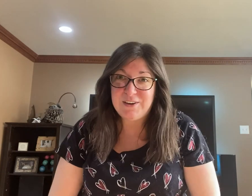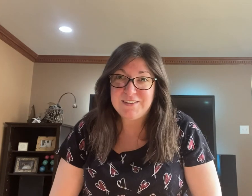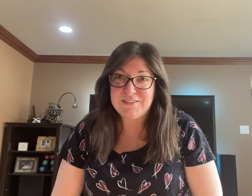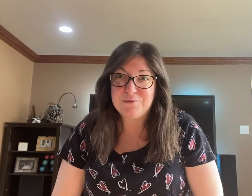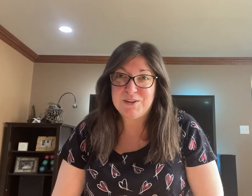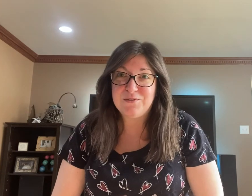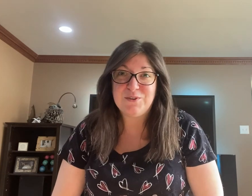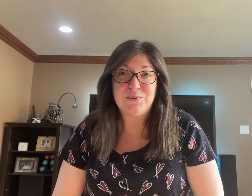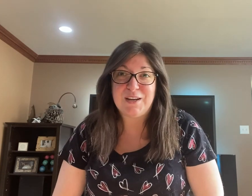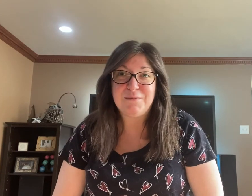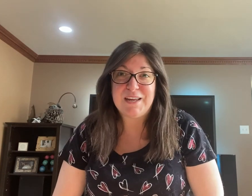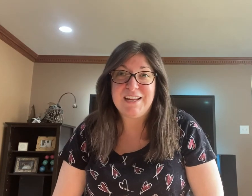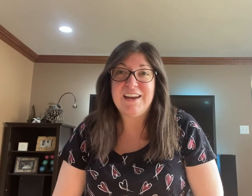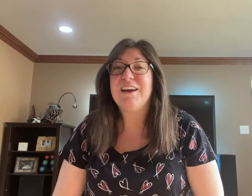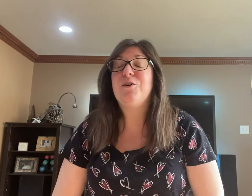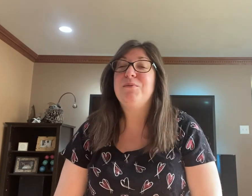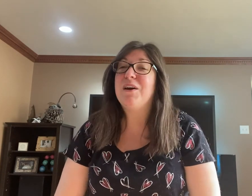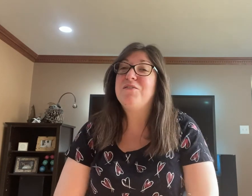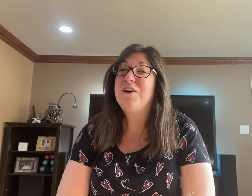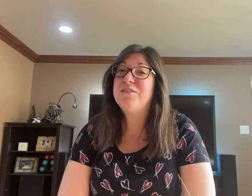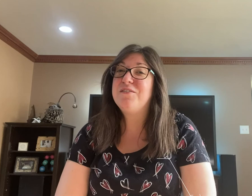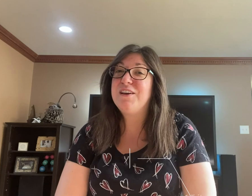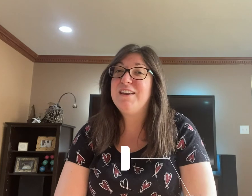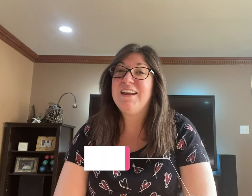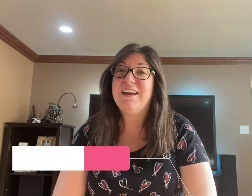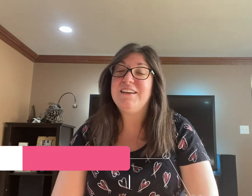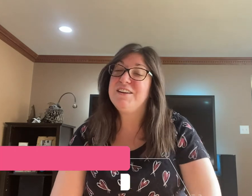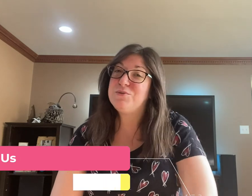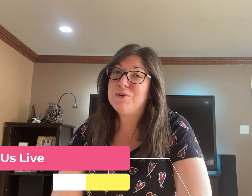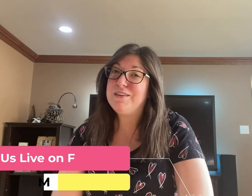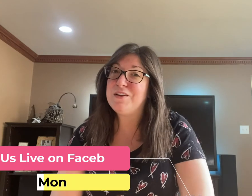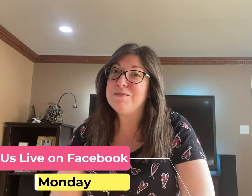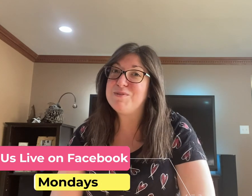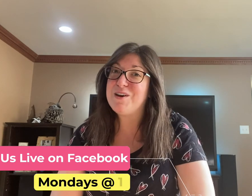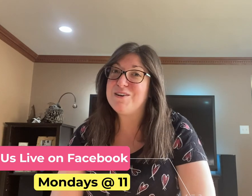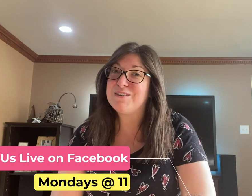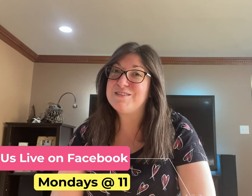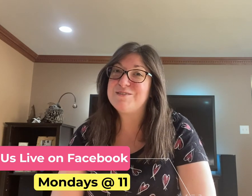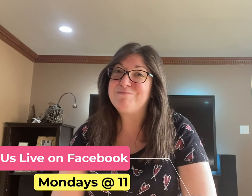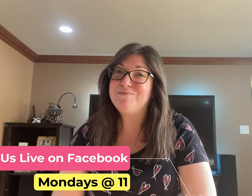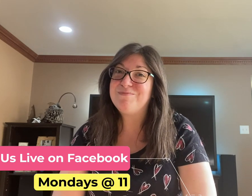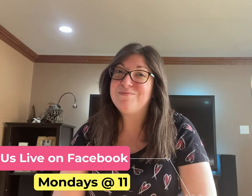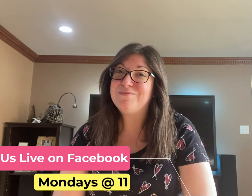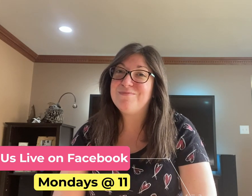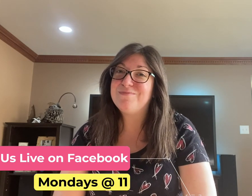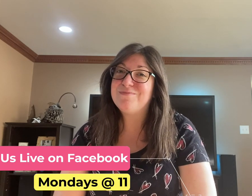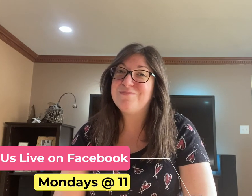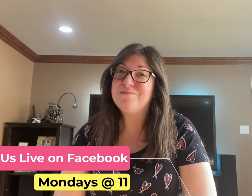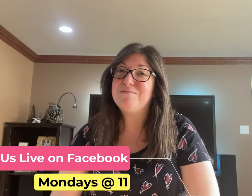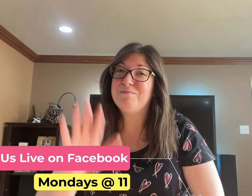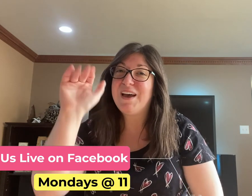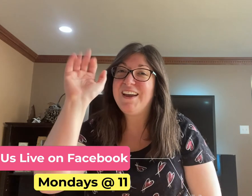guys so much for joining me. I hope you have a lot of fun and enjoy these awesome songs. Bye.